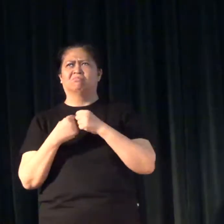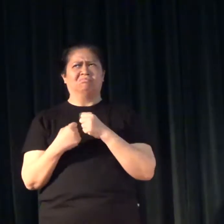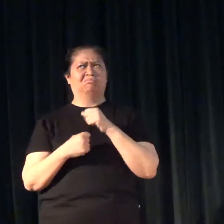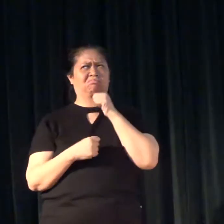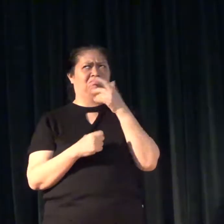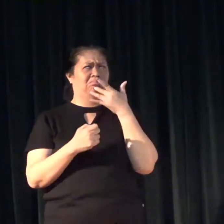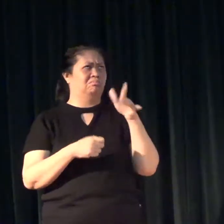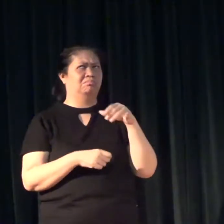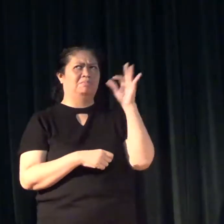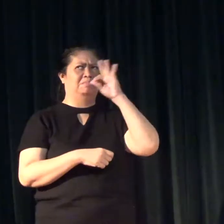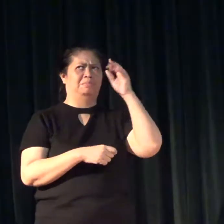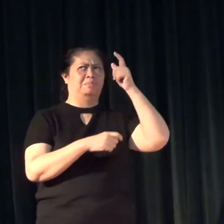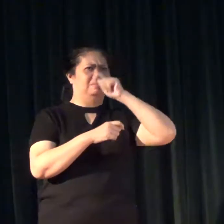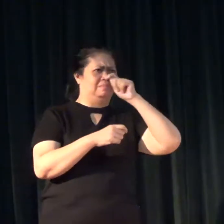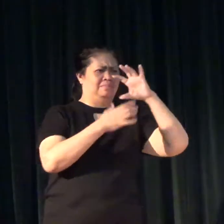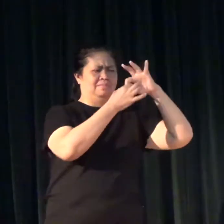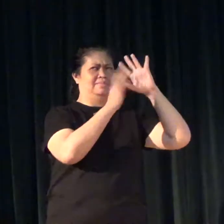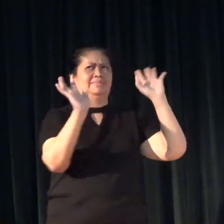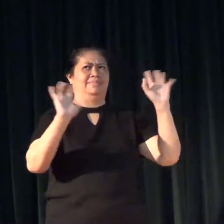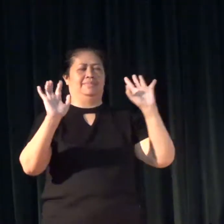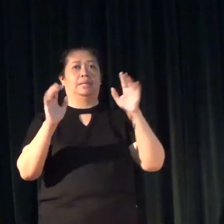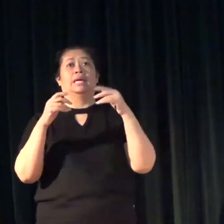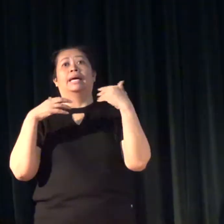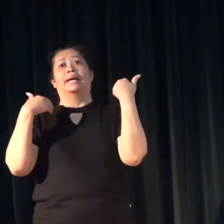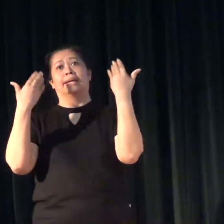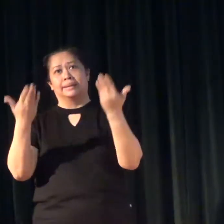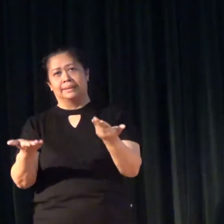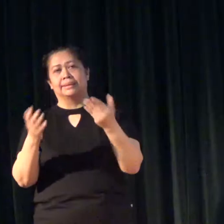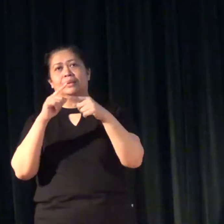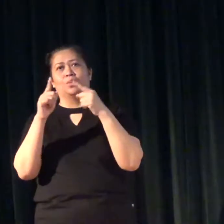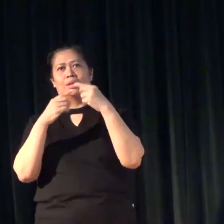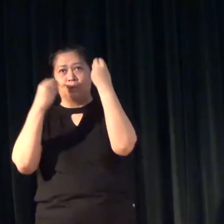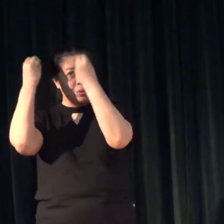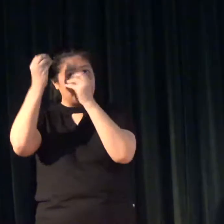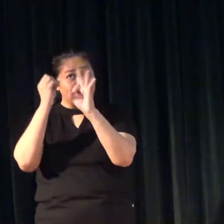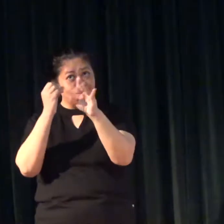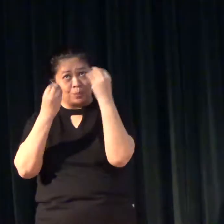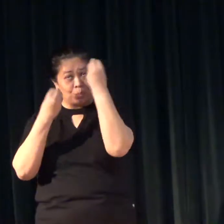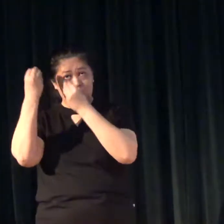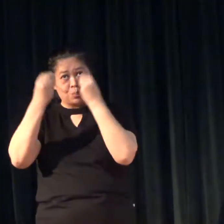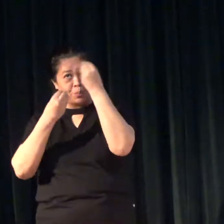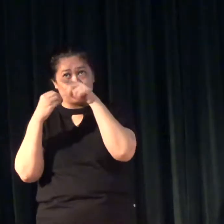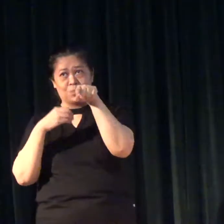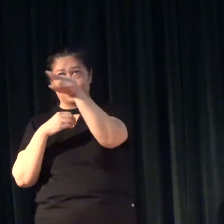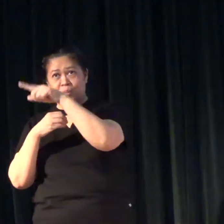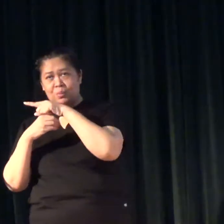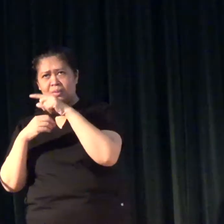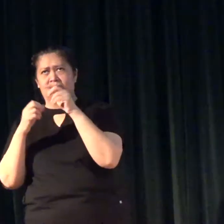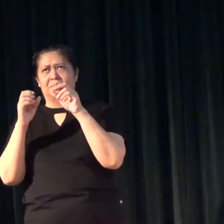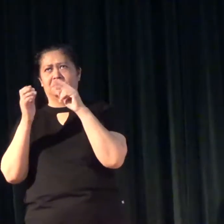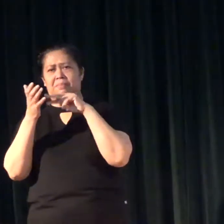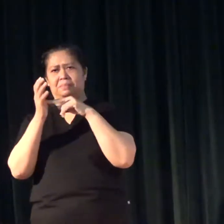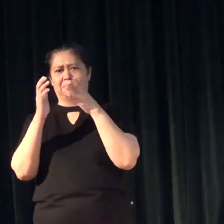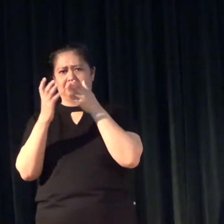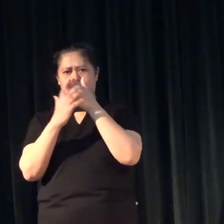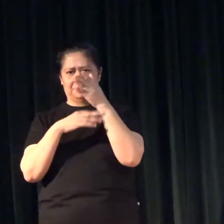really in favor of that. But then again, when you confuse the discussion between